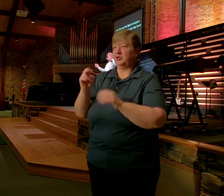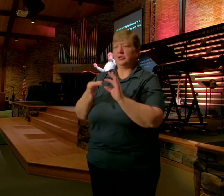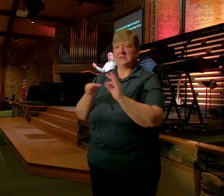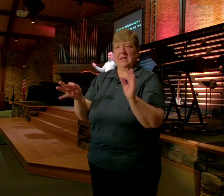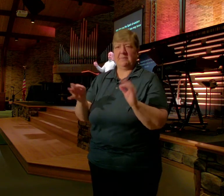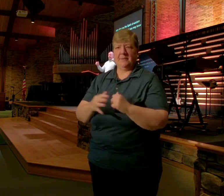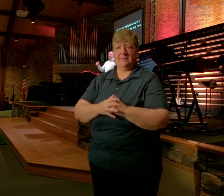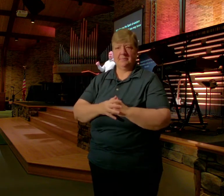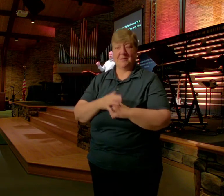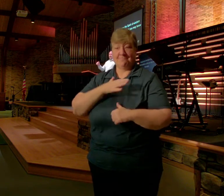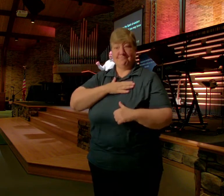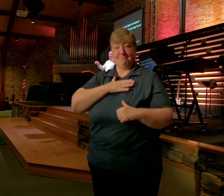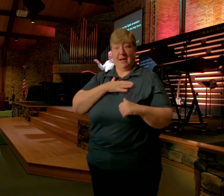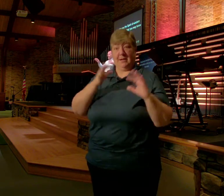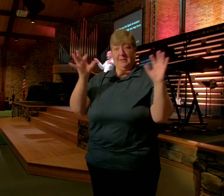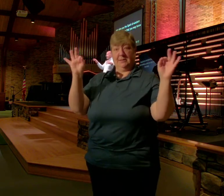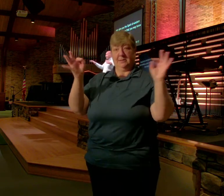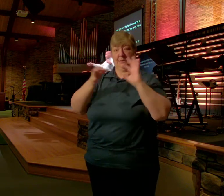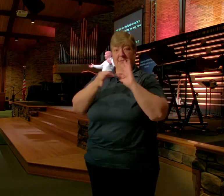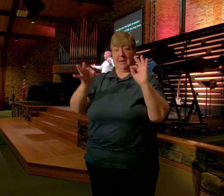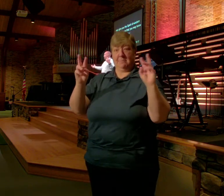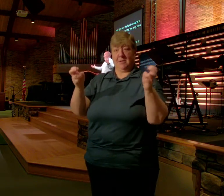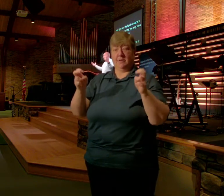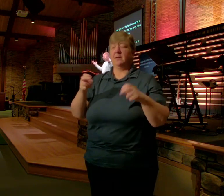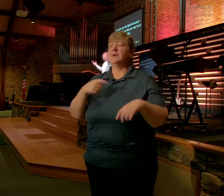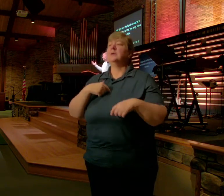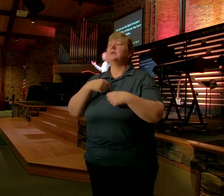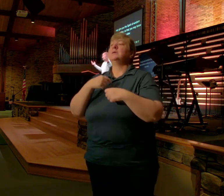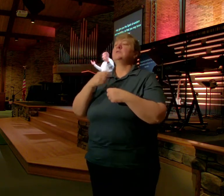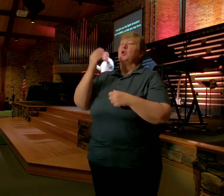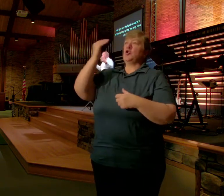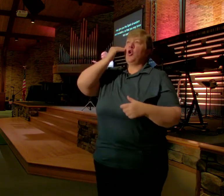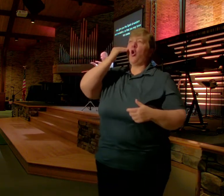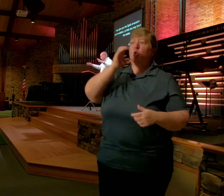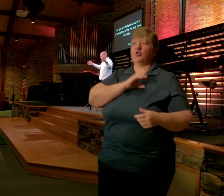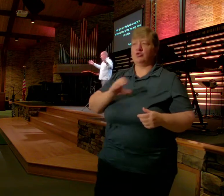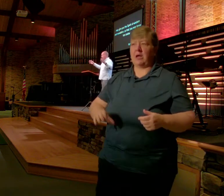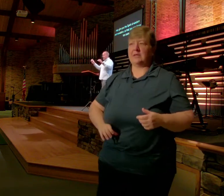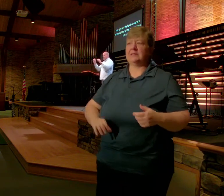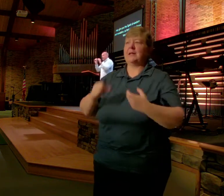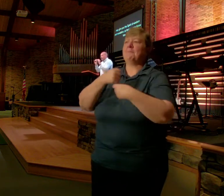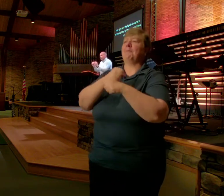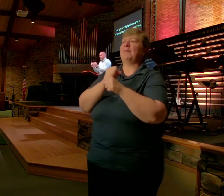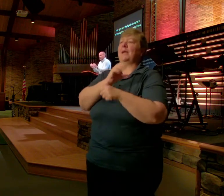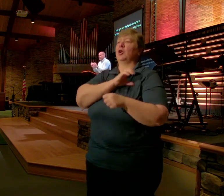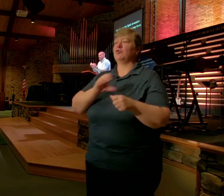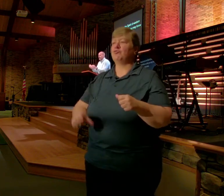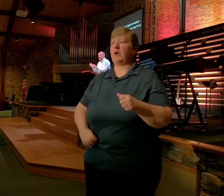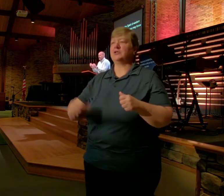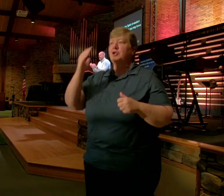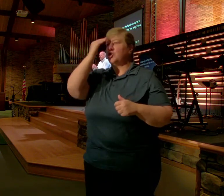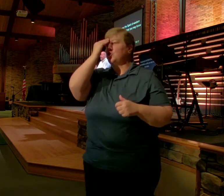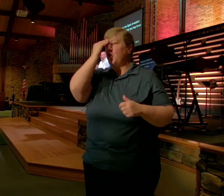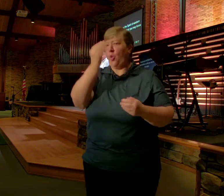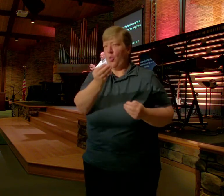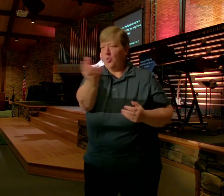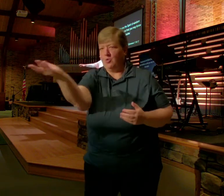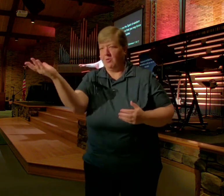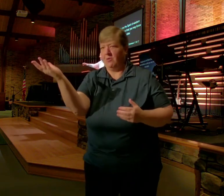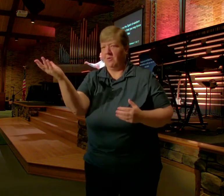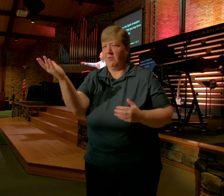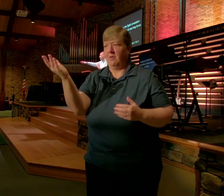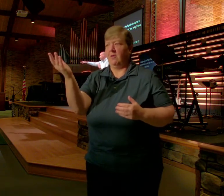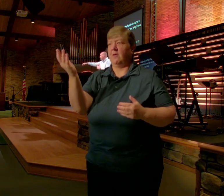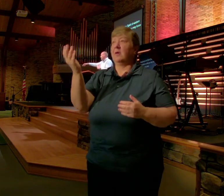To know Christ And to make him known That's my mission in life To know Christ Better and better And to